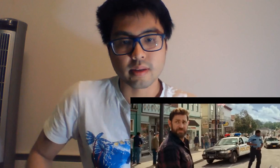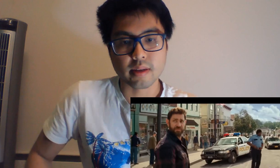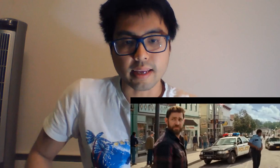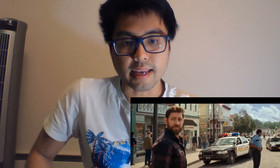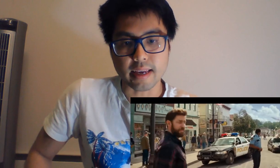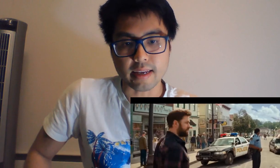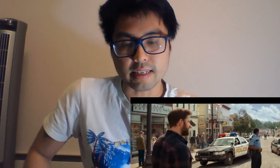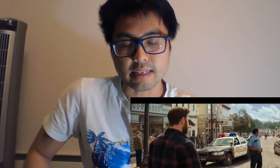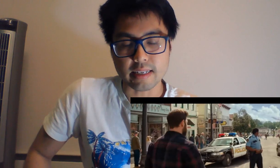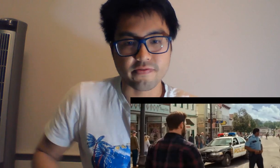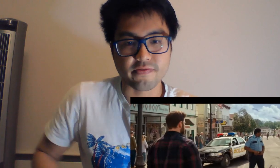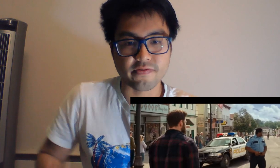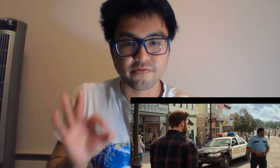Alright, is prospect.